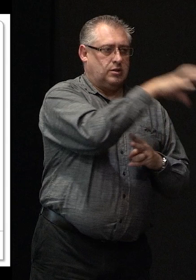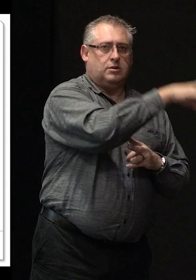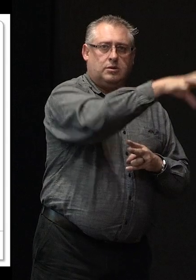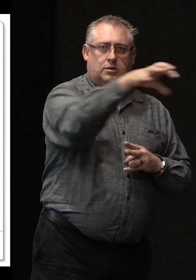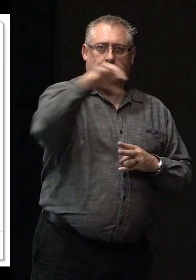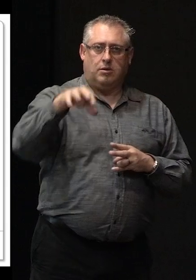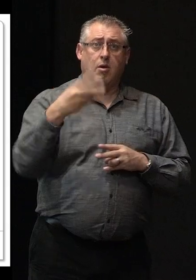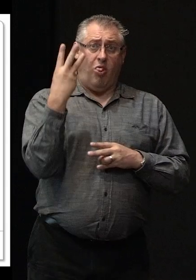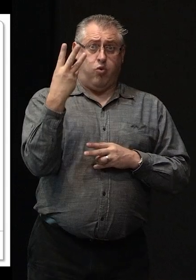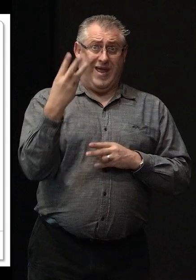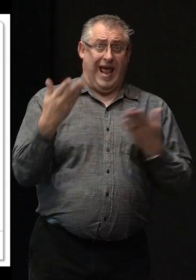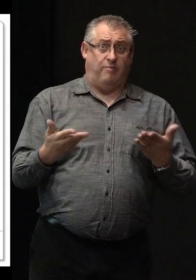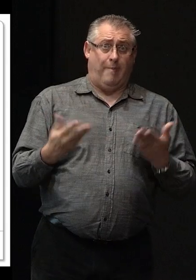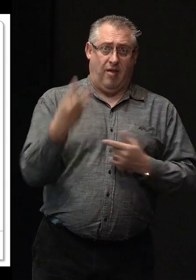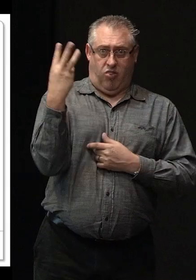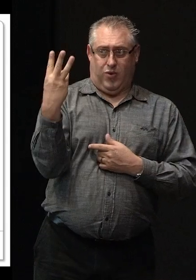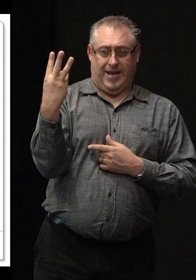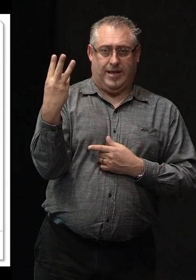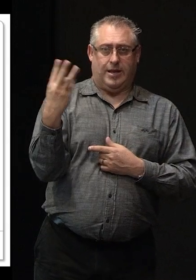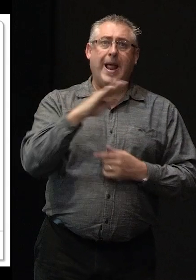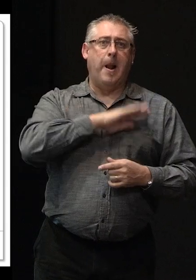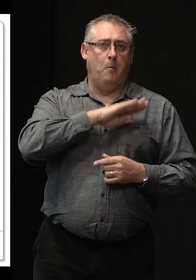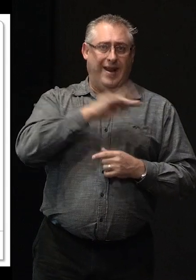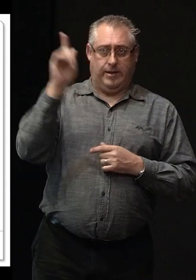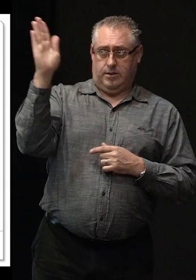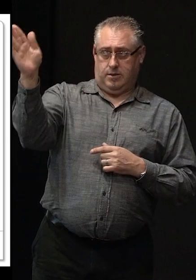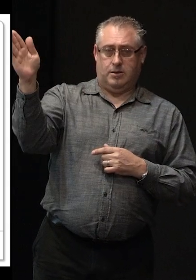existence at the moment so that's Limwood